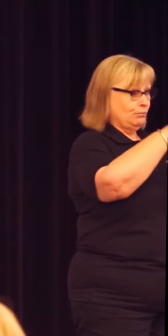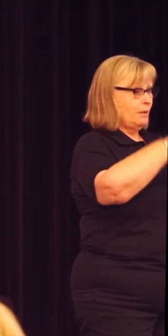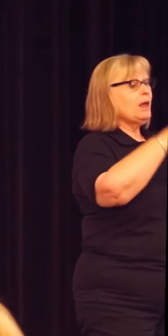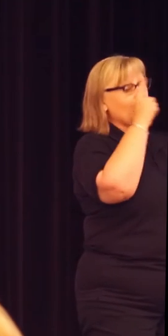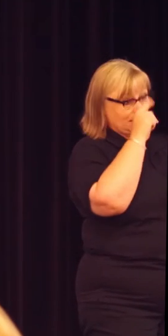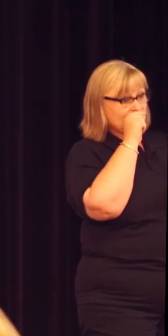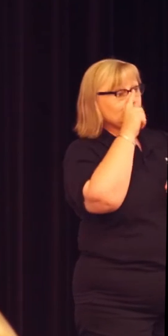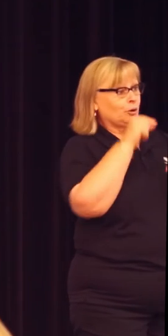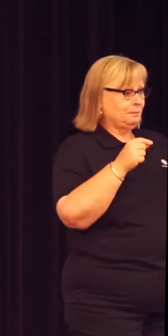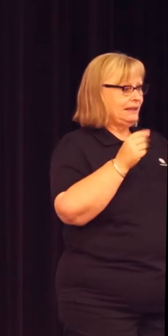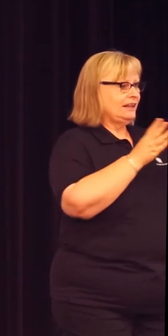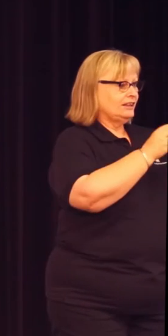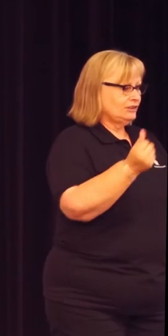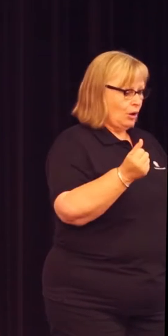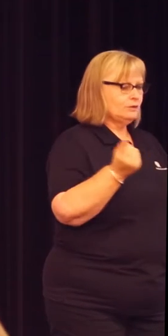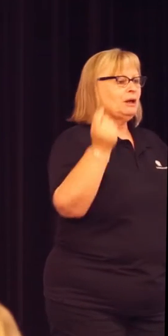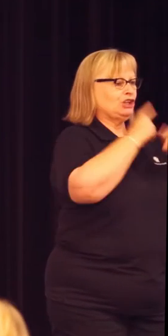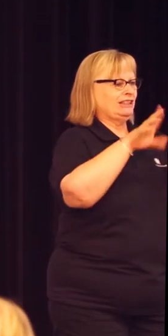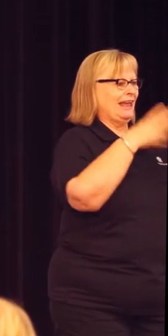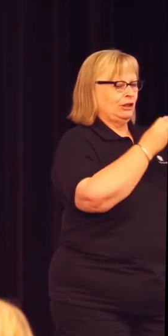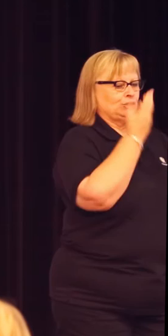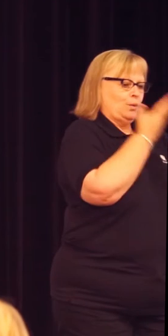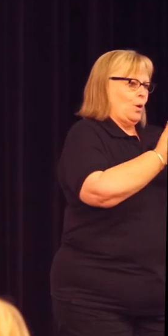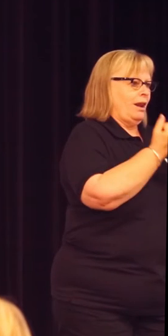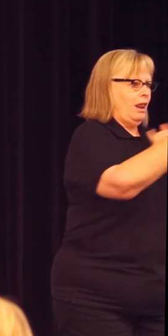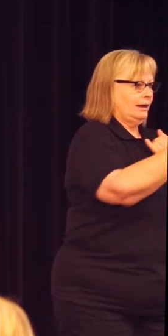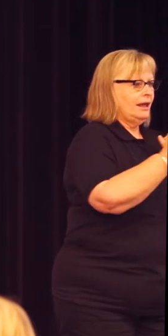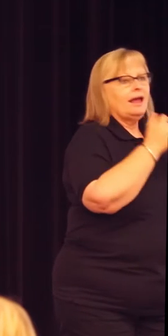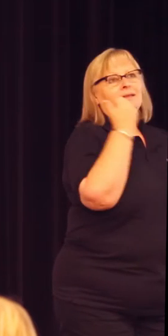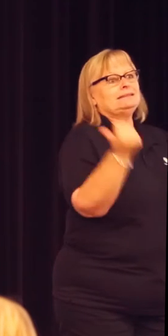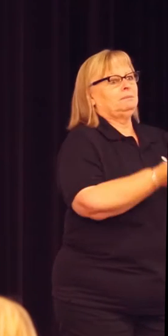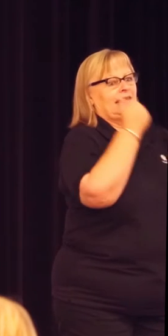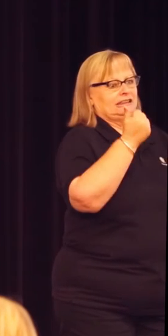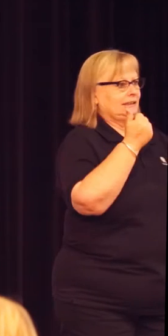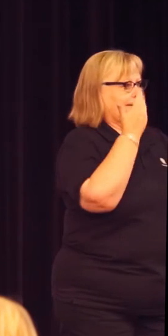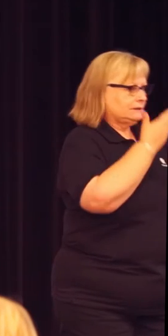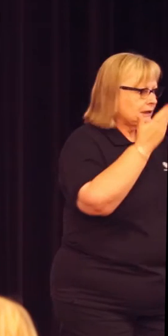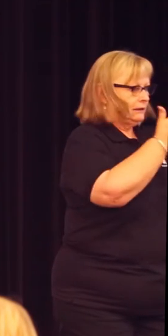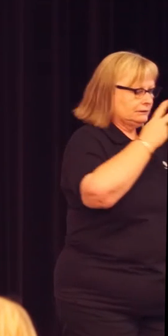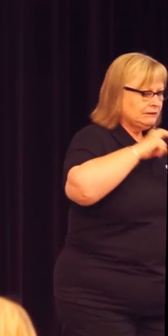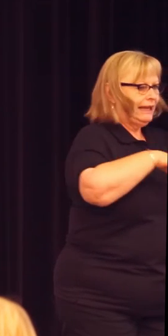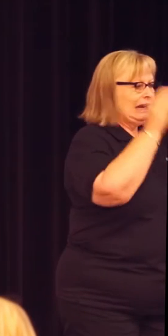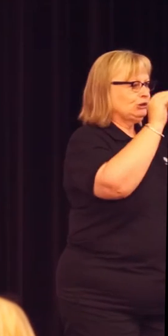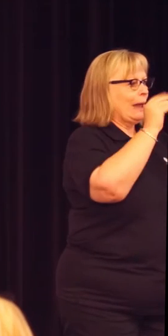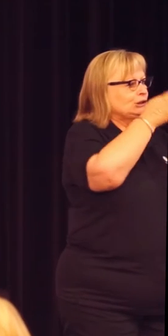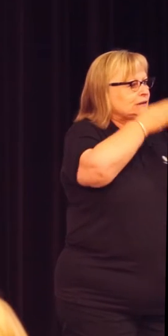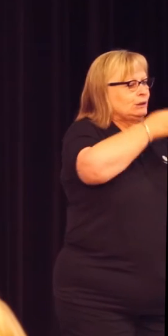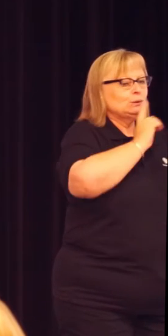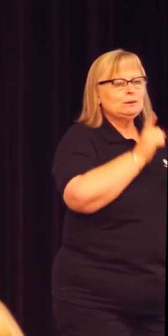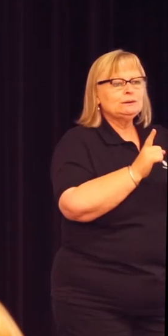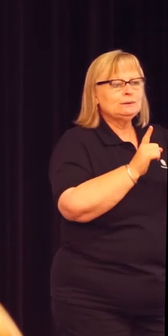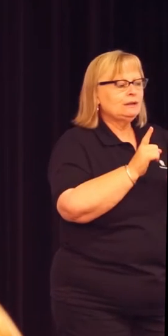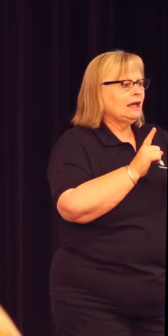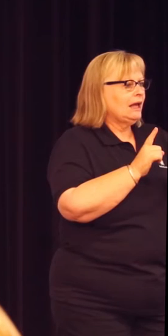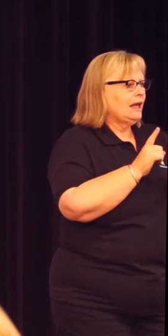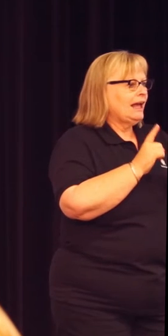potentially be solved by moving everything online, there is a plethora of studies in education and educational psychology which recommend that